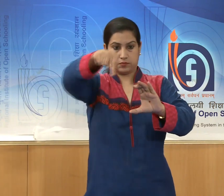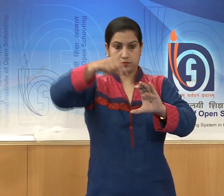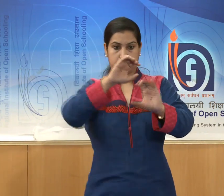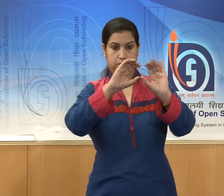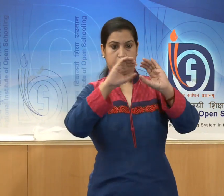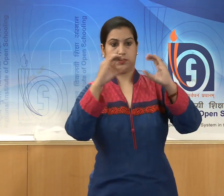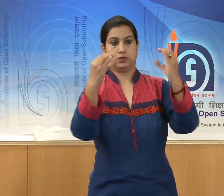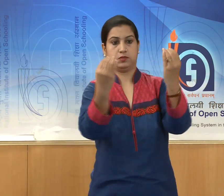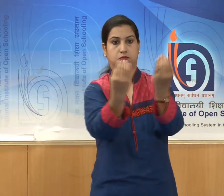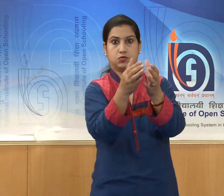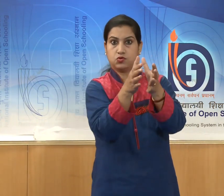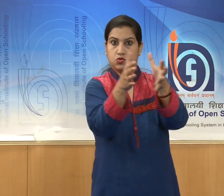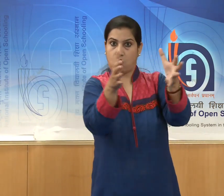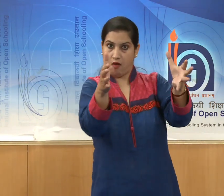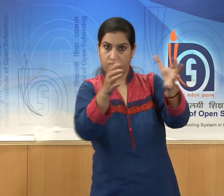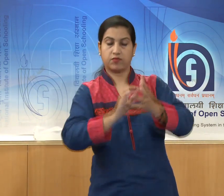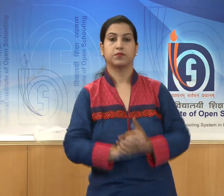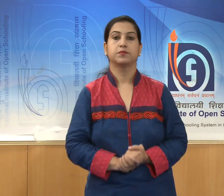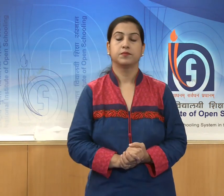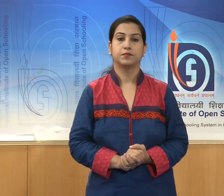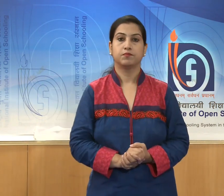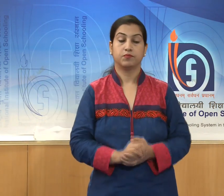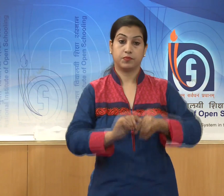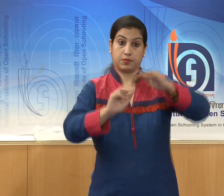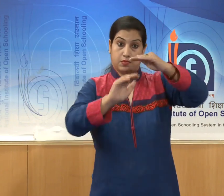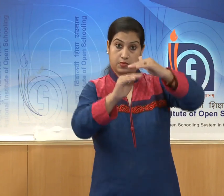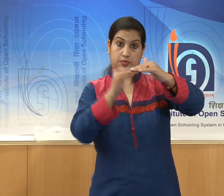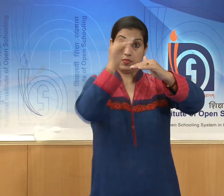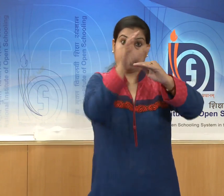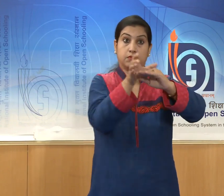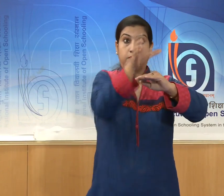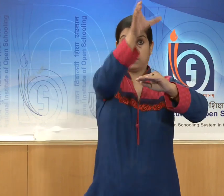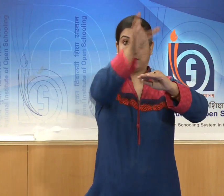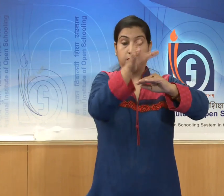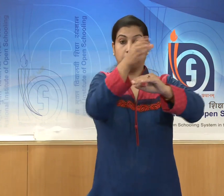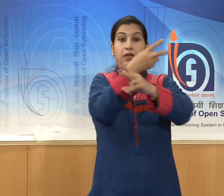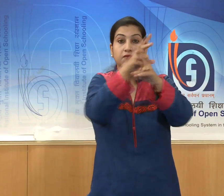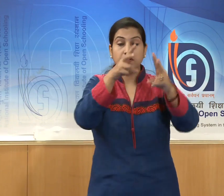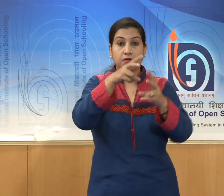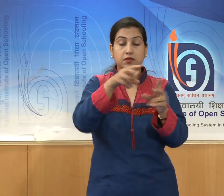and the decorated crown of the pillar.